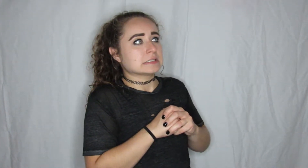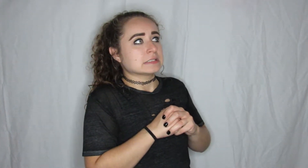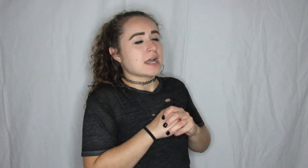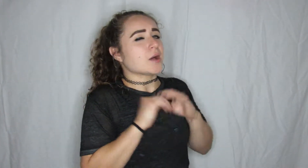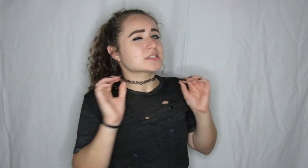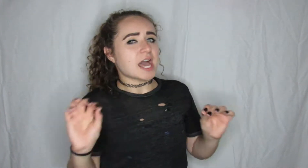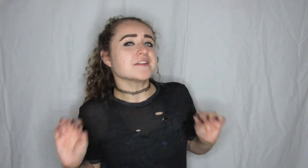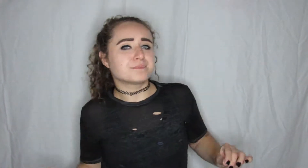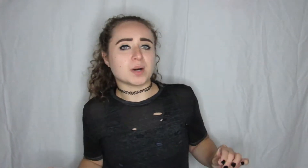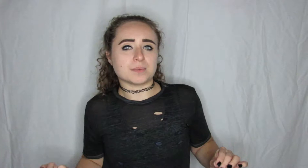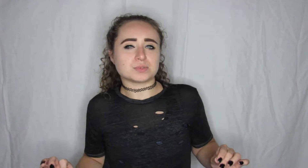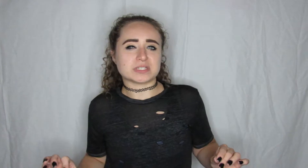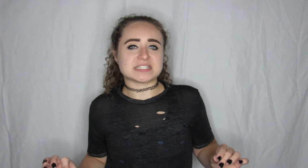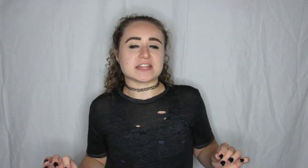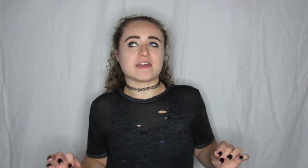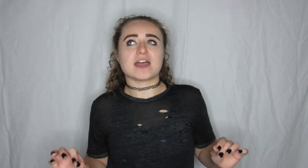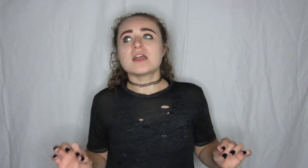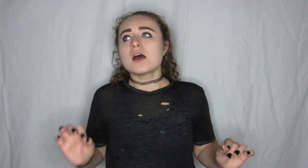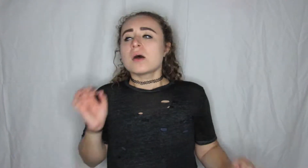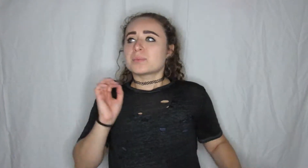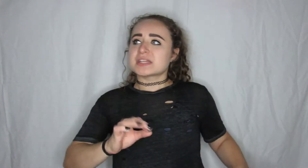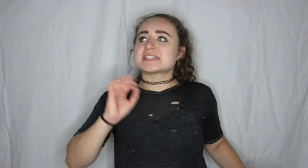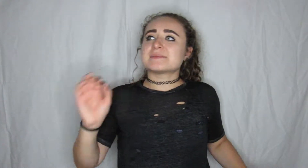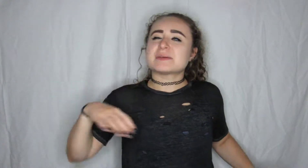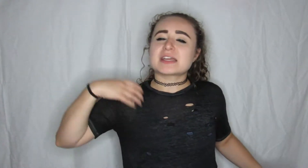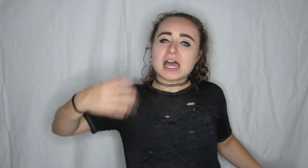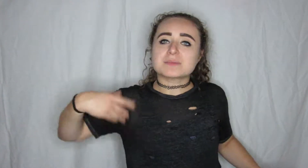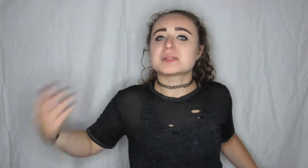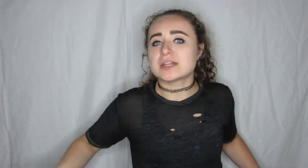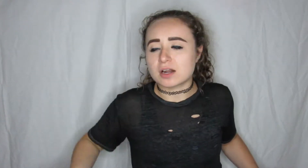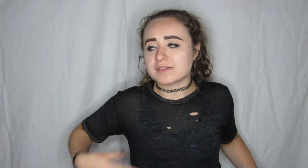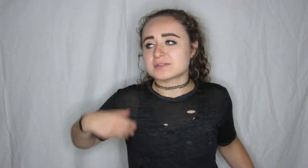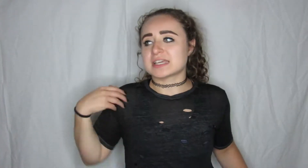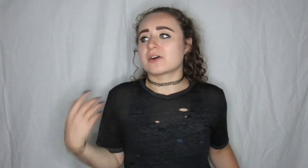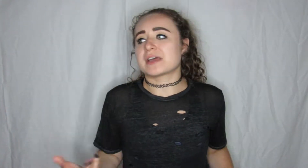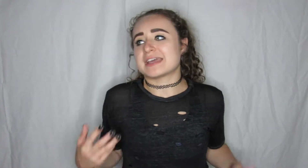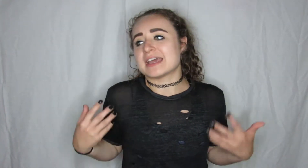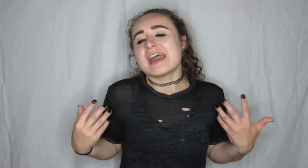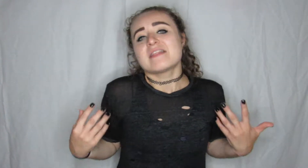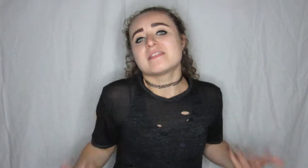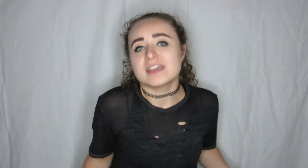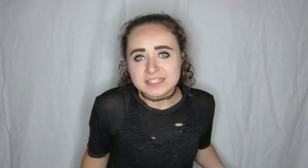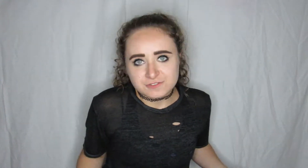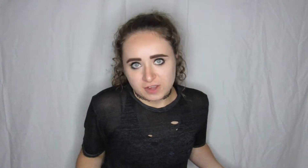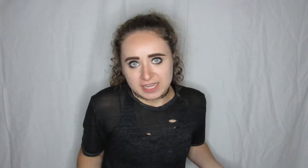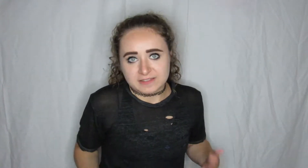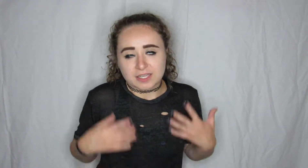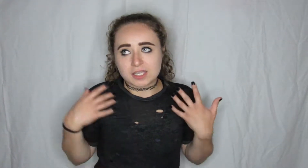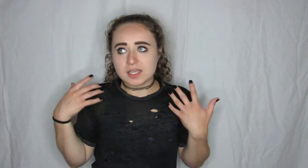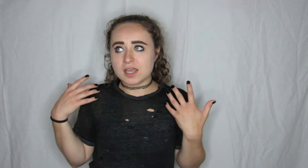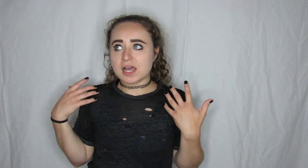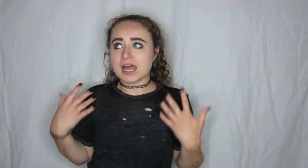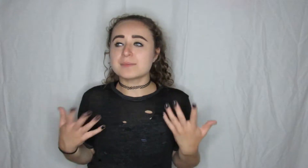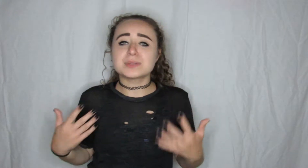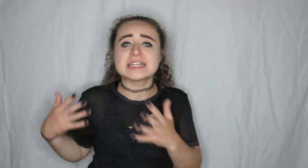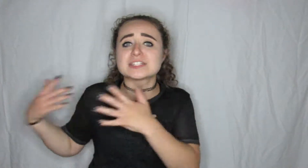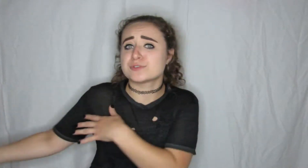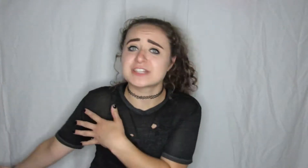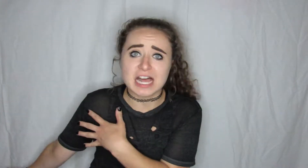was kind of bummed when he said that but at the same time I kind of played her off I was like okay it's fine like I'm planning to move to